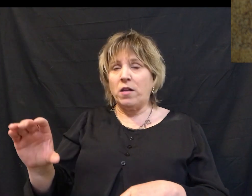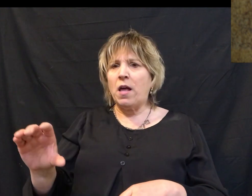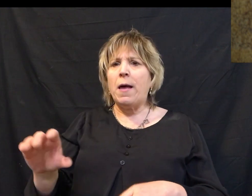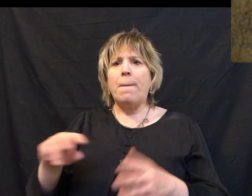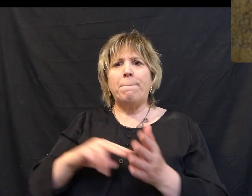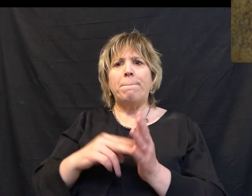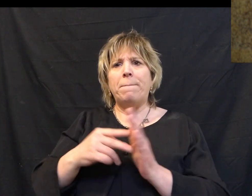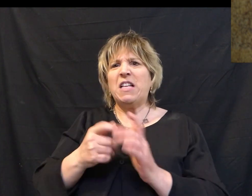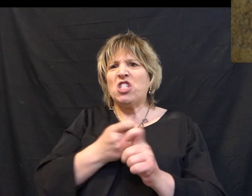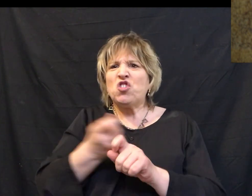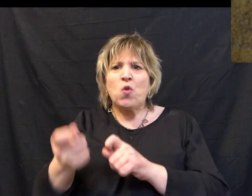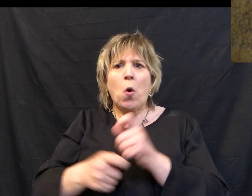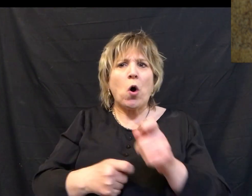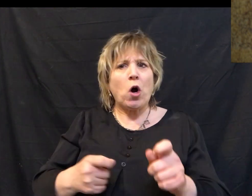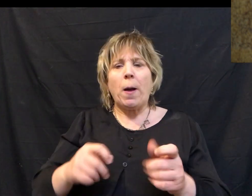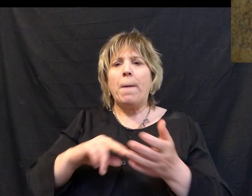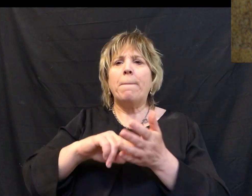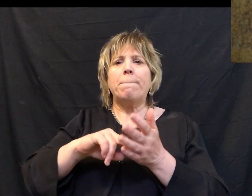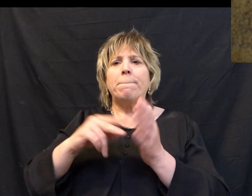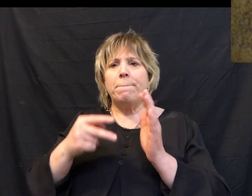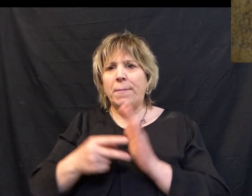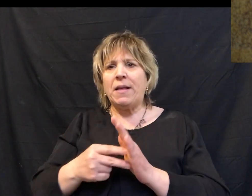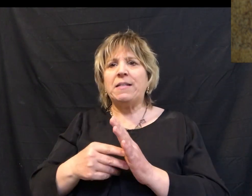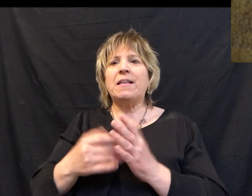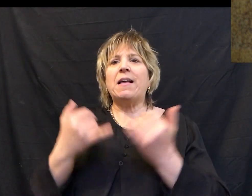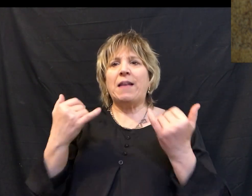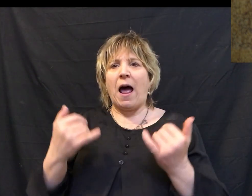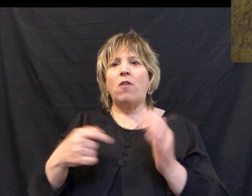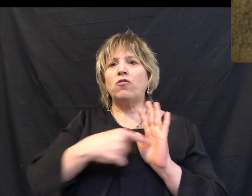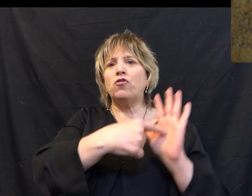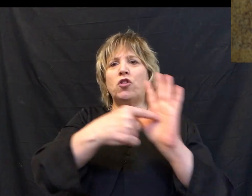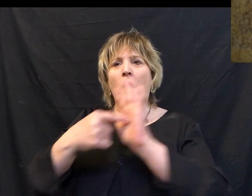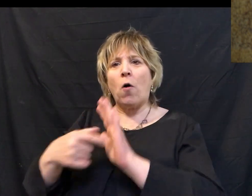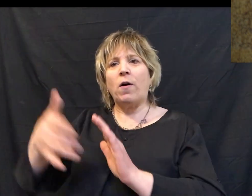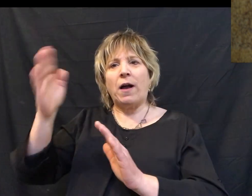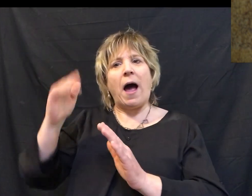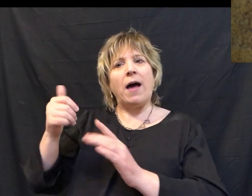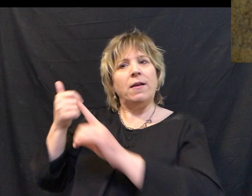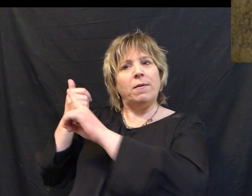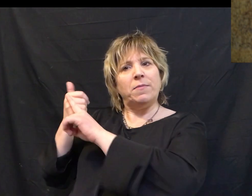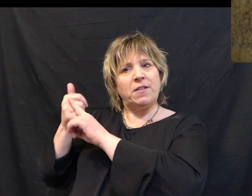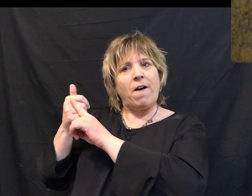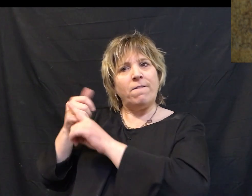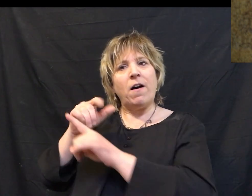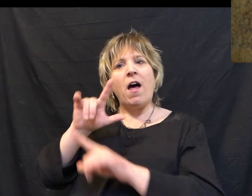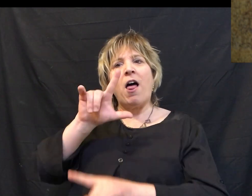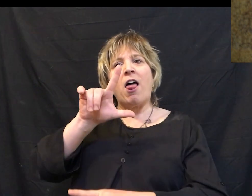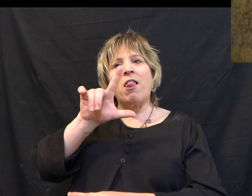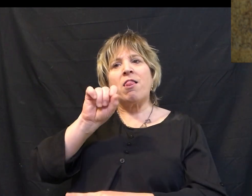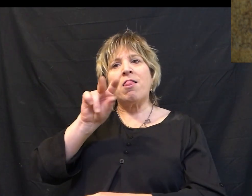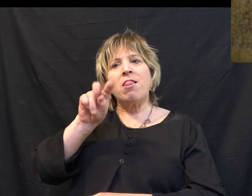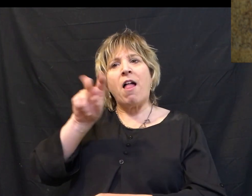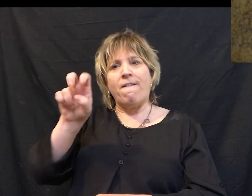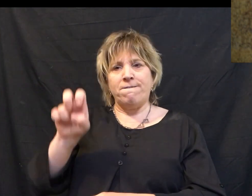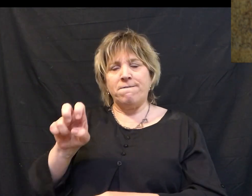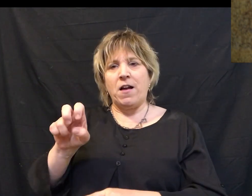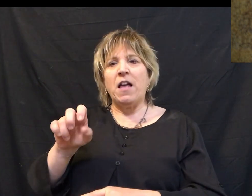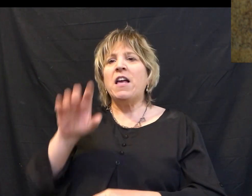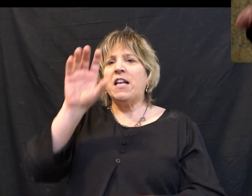torture and shame becomes a revelation of who God really is. Love. It's the